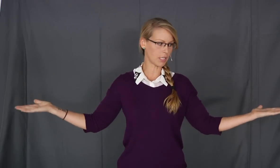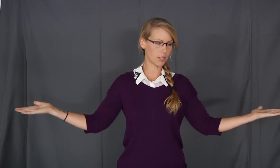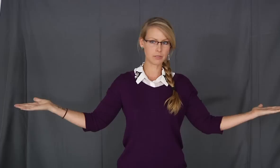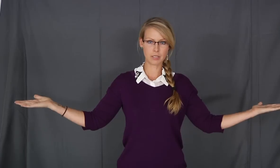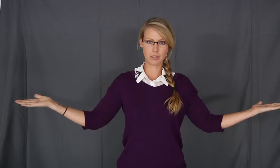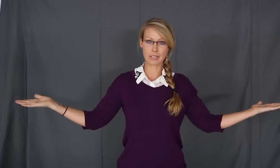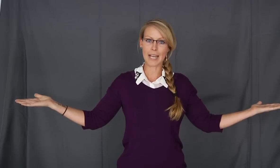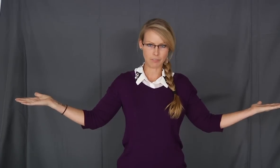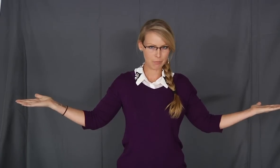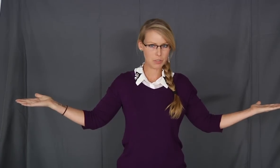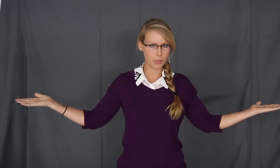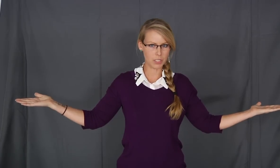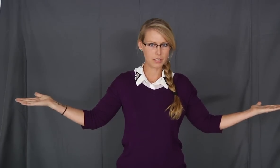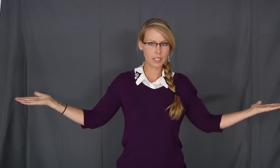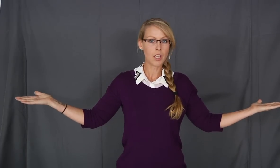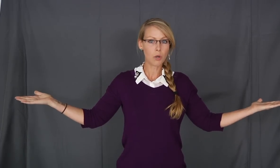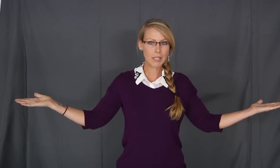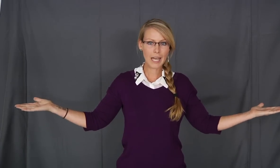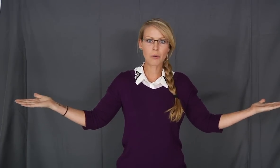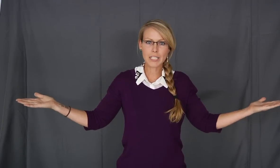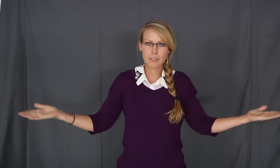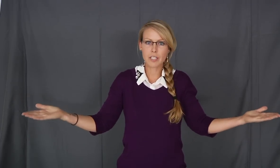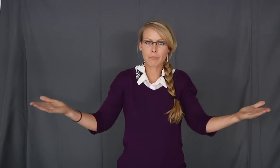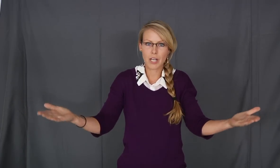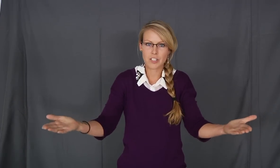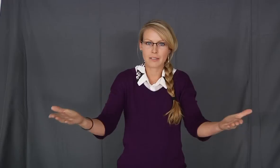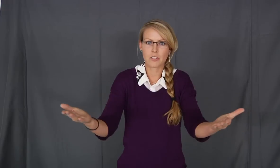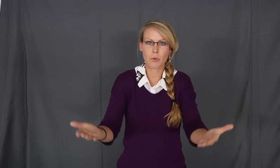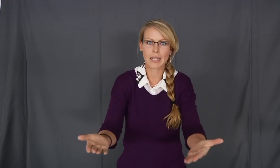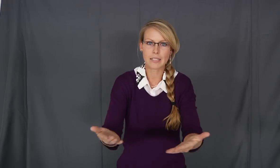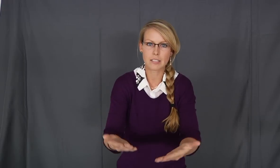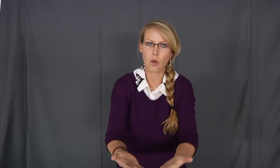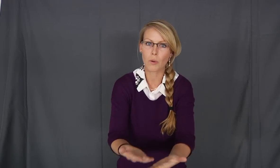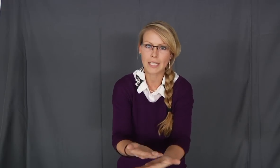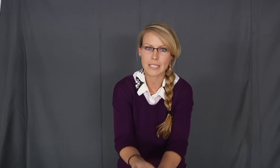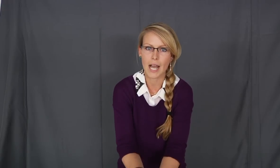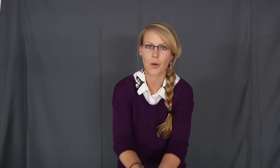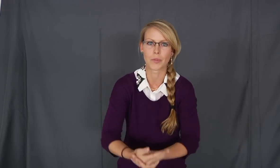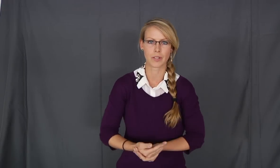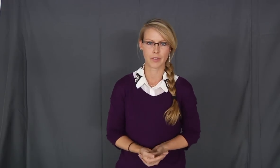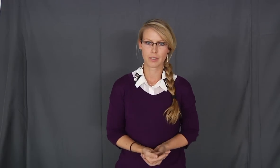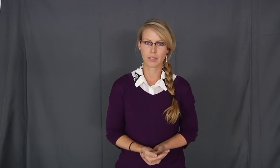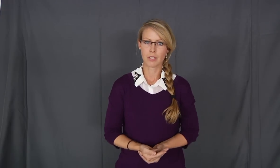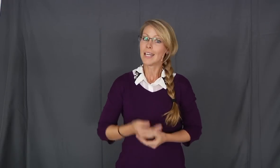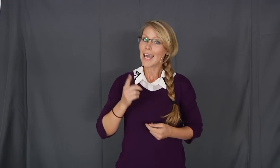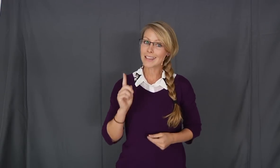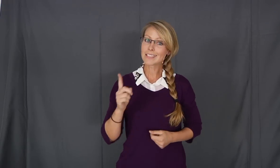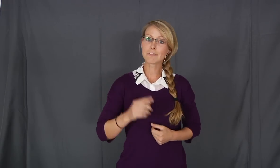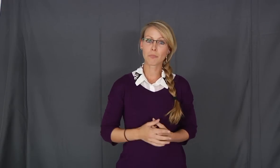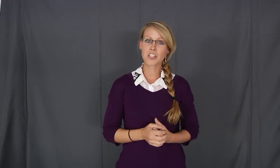window, the lack of image motion, will now give you the impression that the train is slowing down. And this information